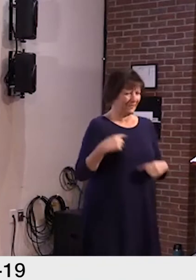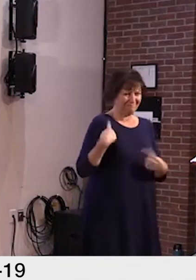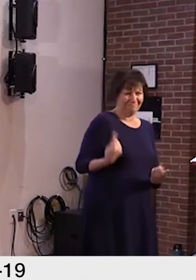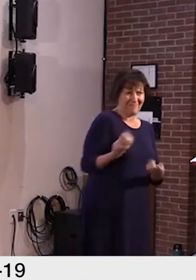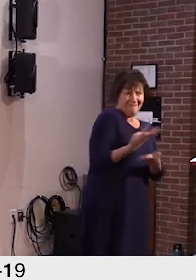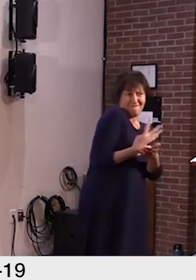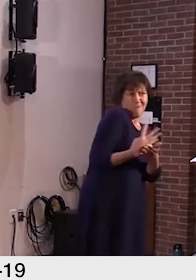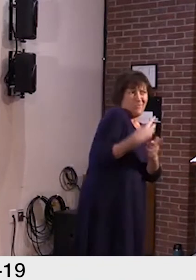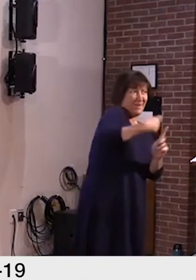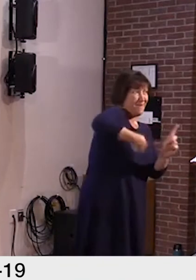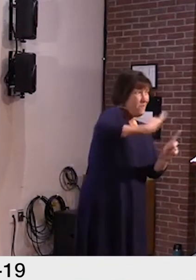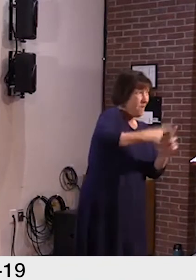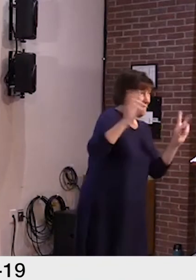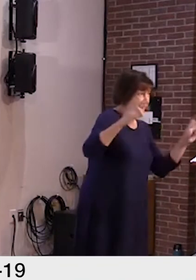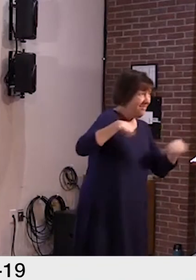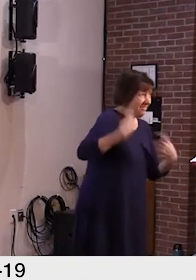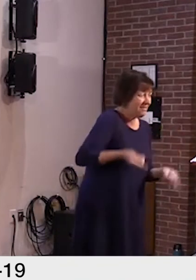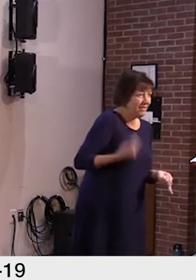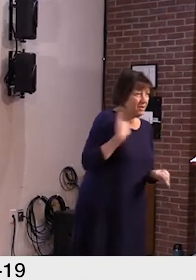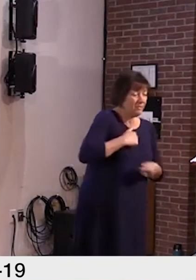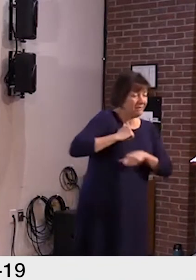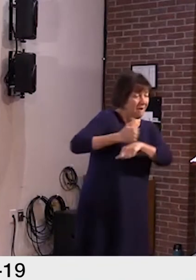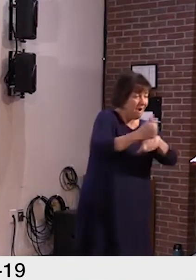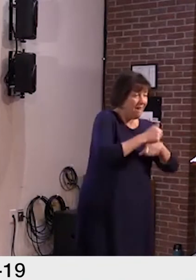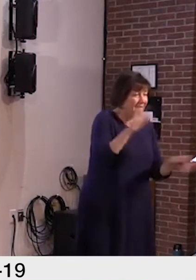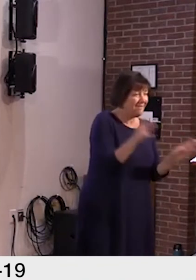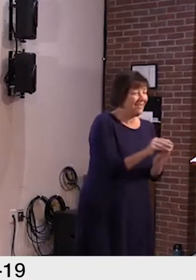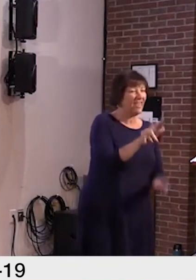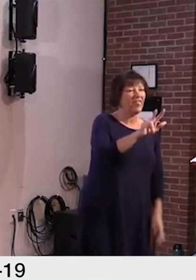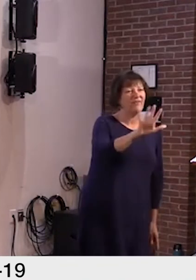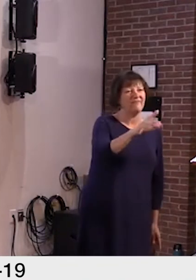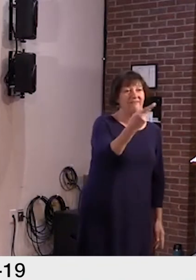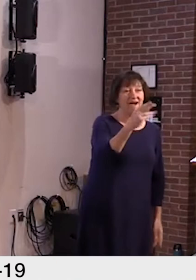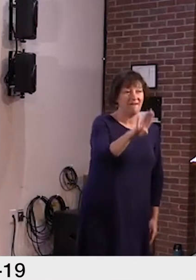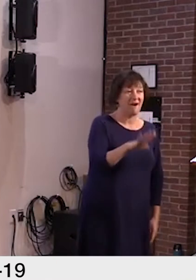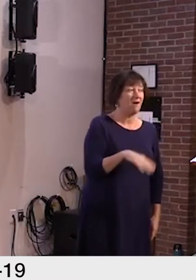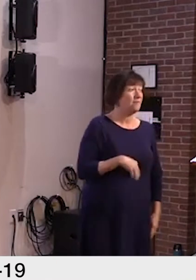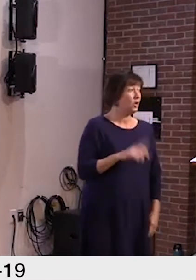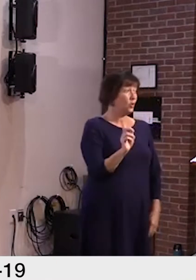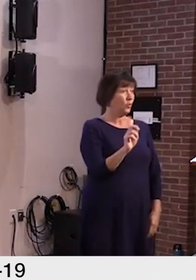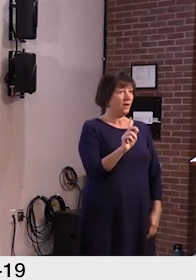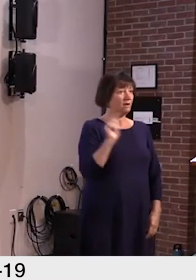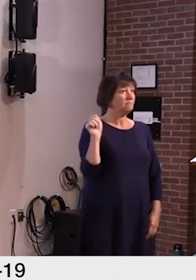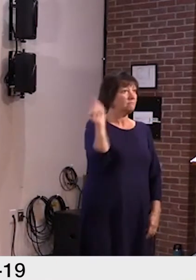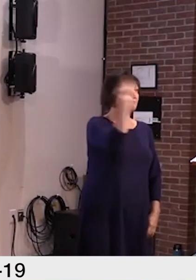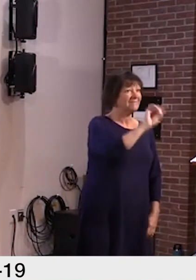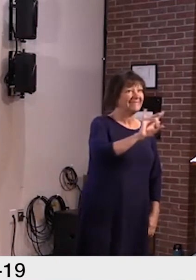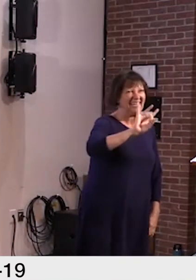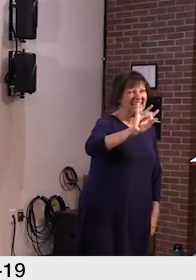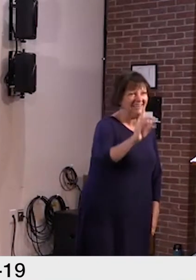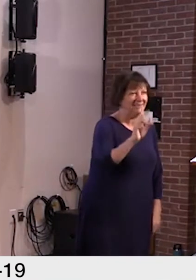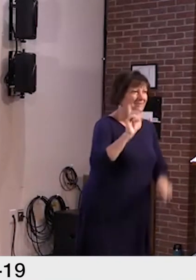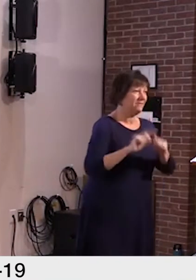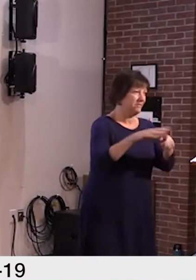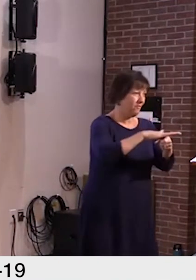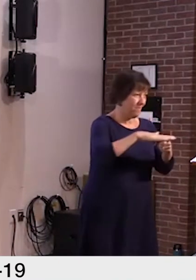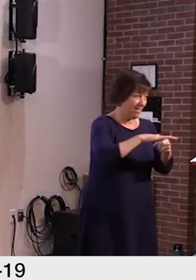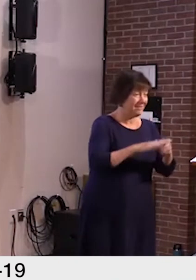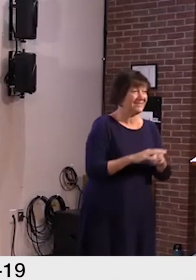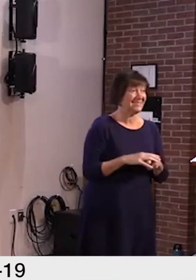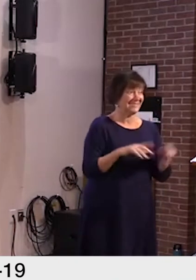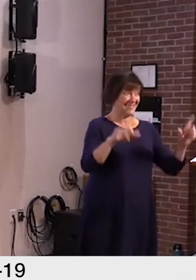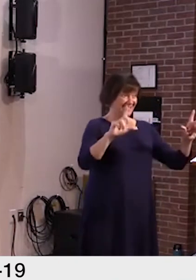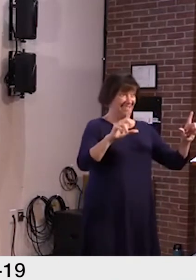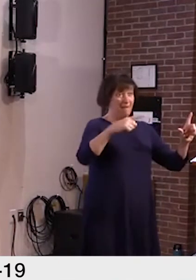over four weeks, we have established 35 hubs and 87 locations. The black squares on the map